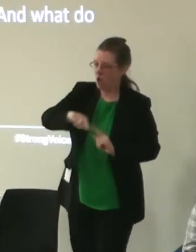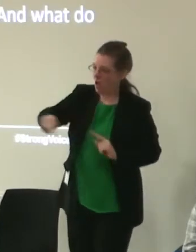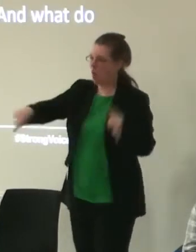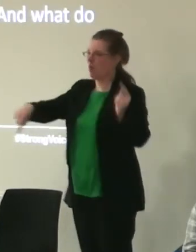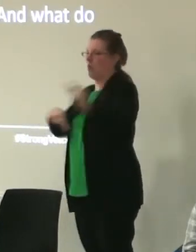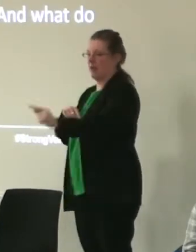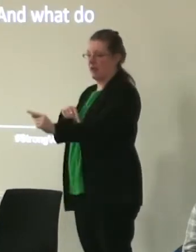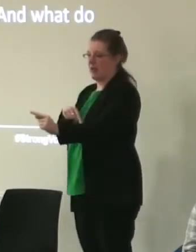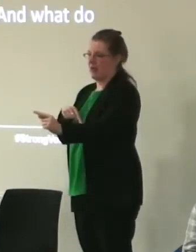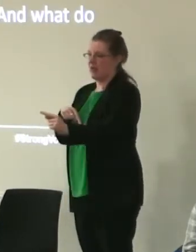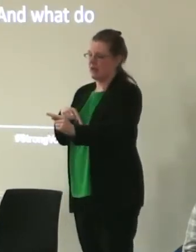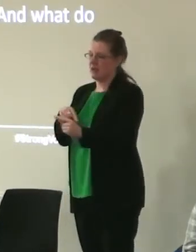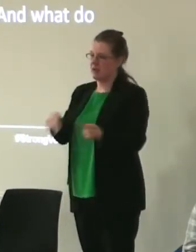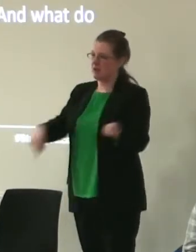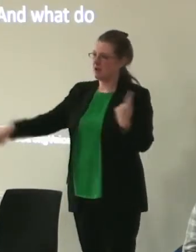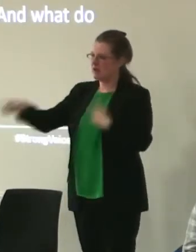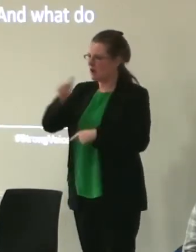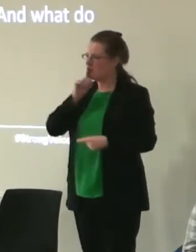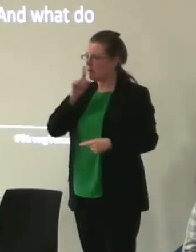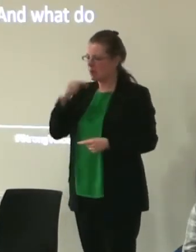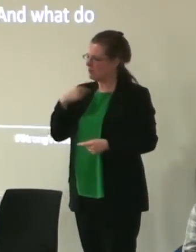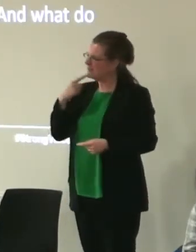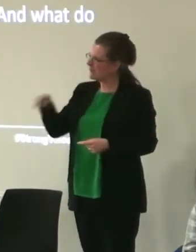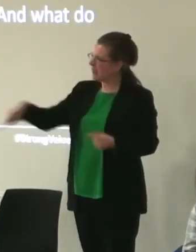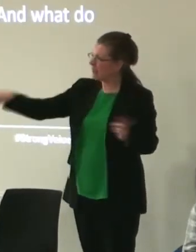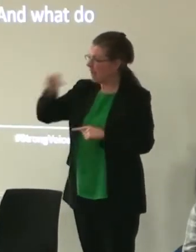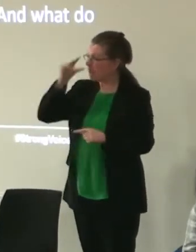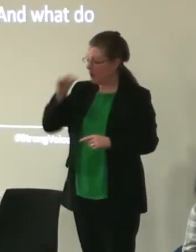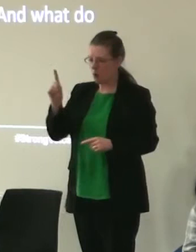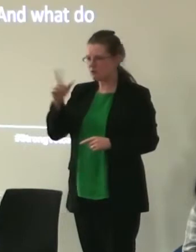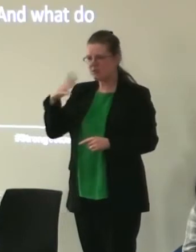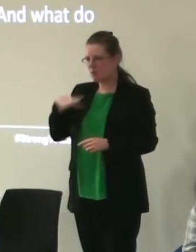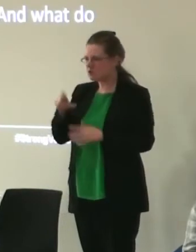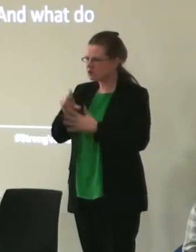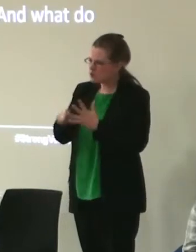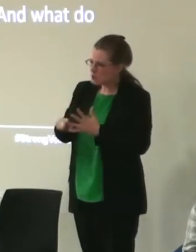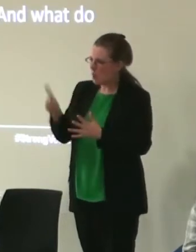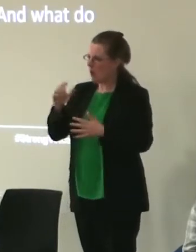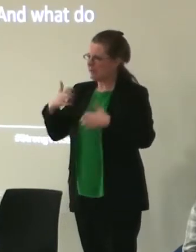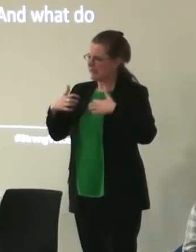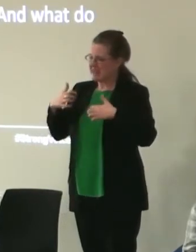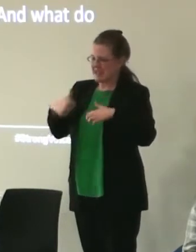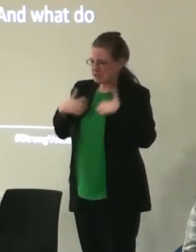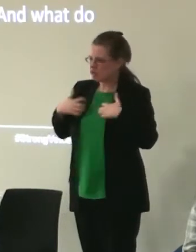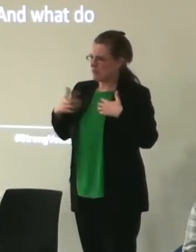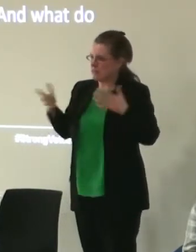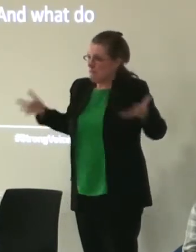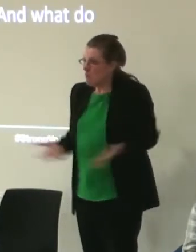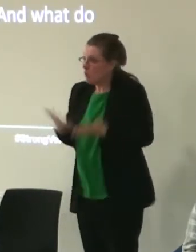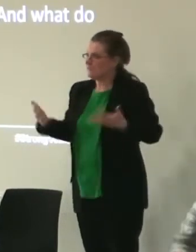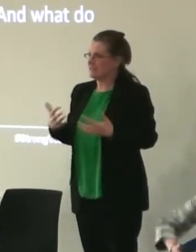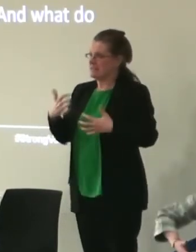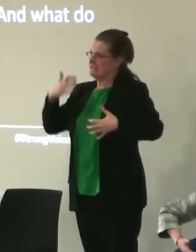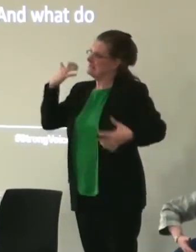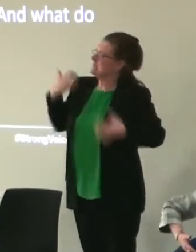do these people we happen to be describing as young want to do and what is interesting and motivating and stimulating and inspiring and